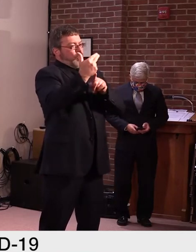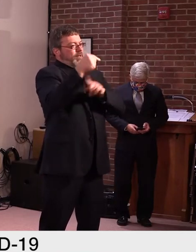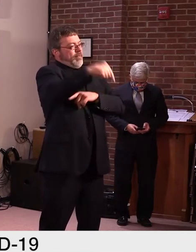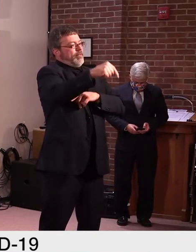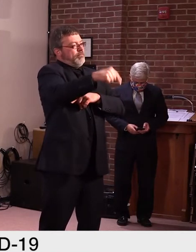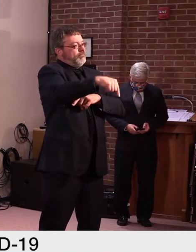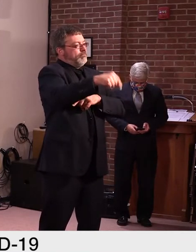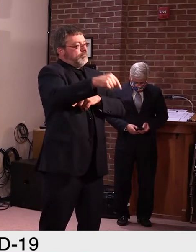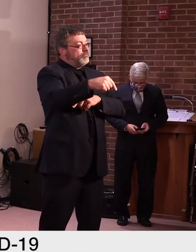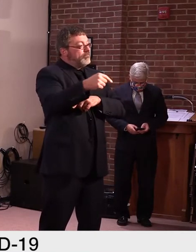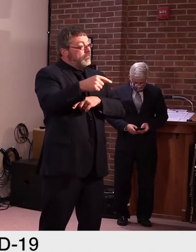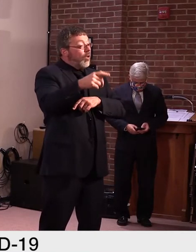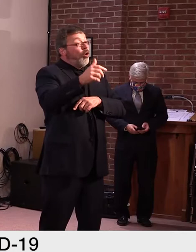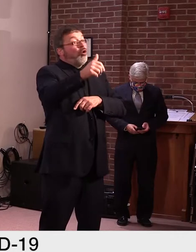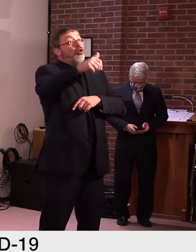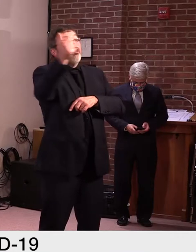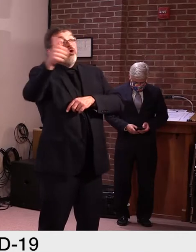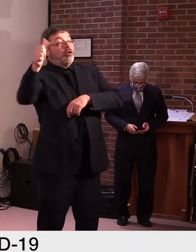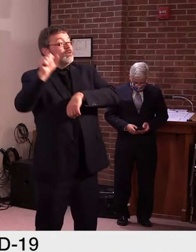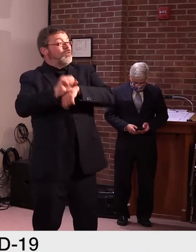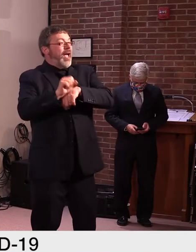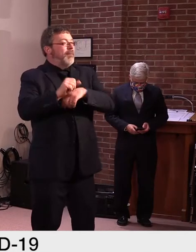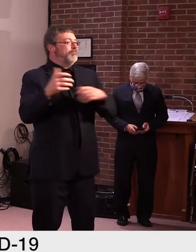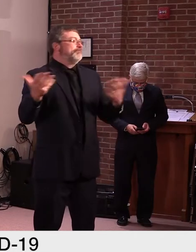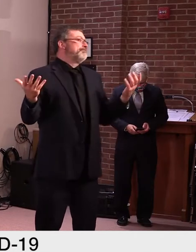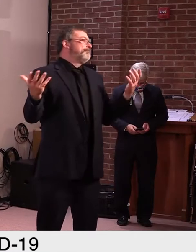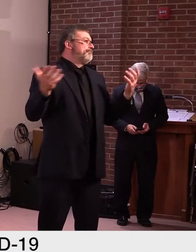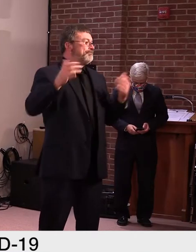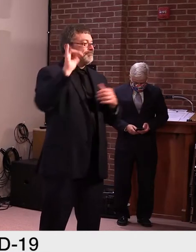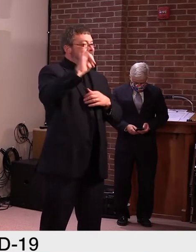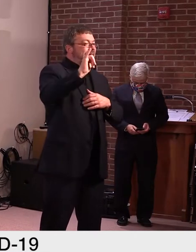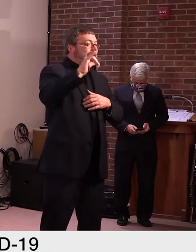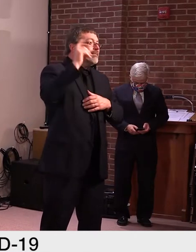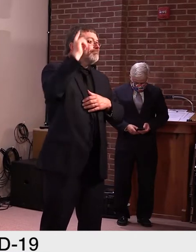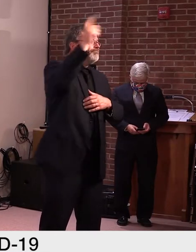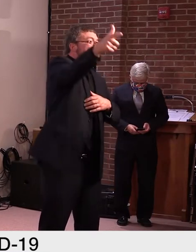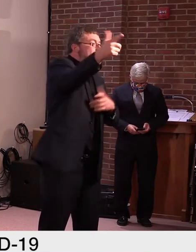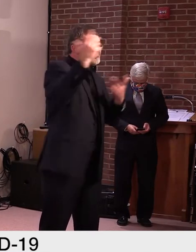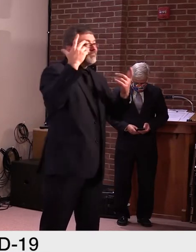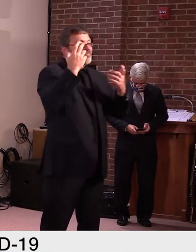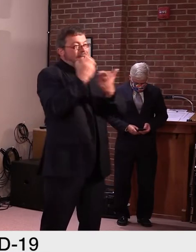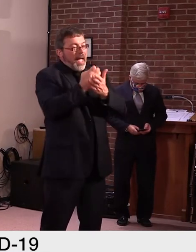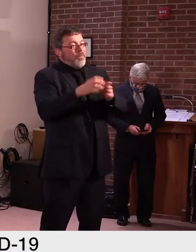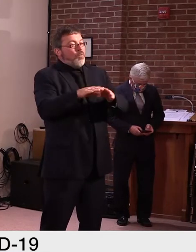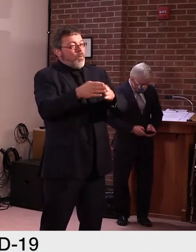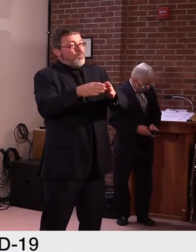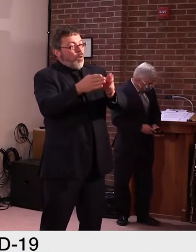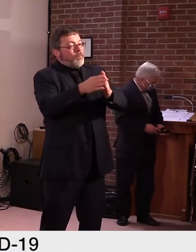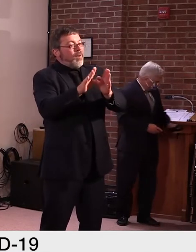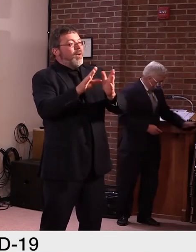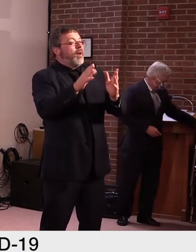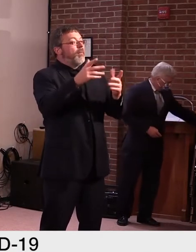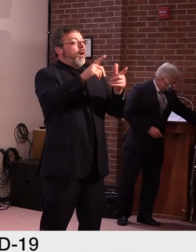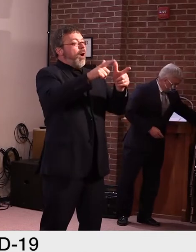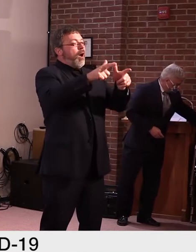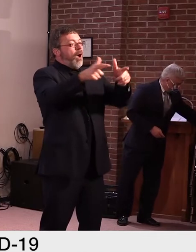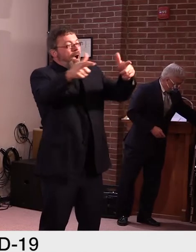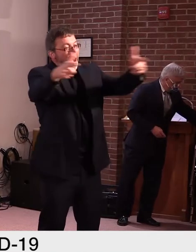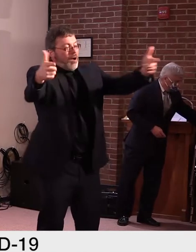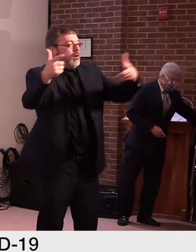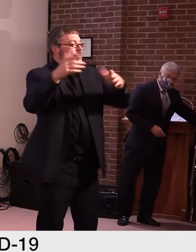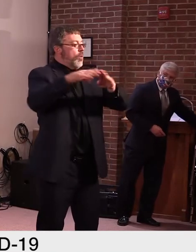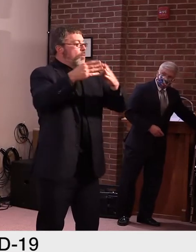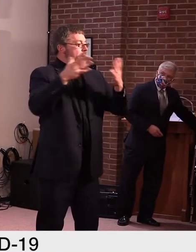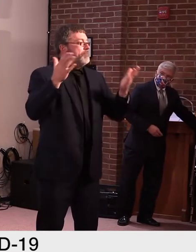opportunities as well. So, uh, we'll continue to take these steps and, uh, when we get to a point where we see more jobs opening up and, uh,